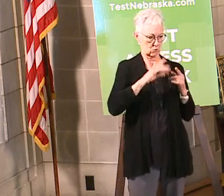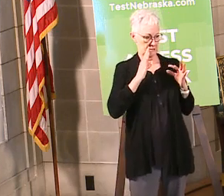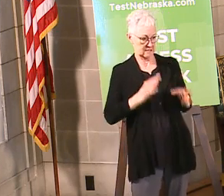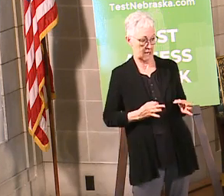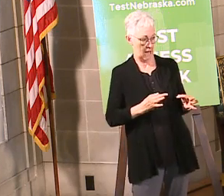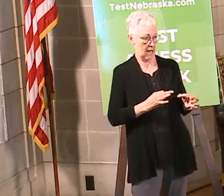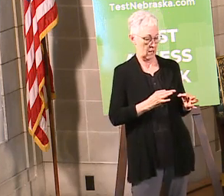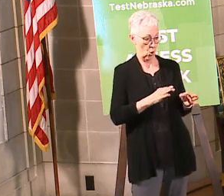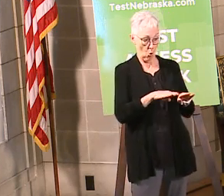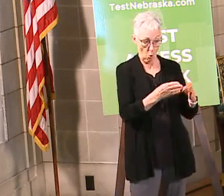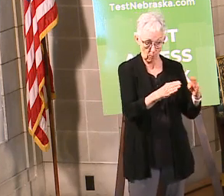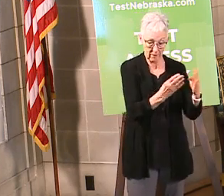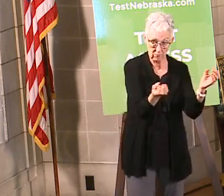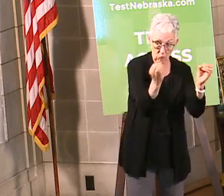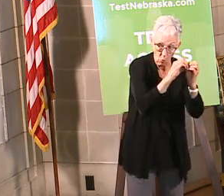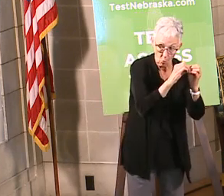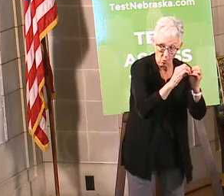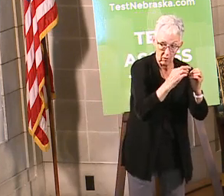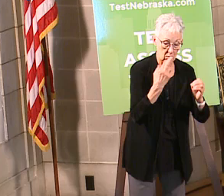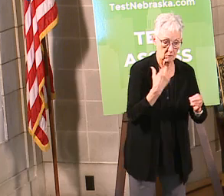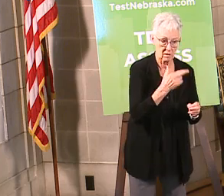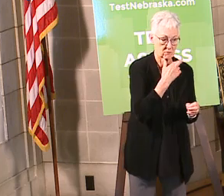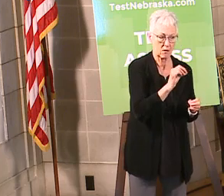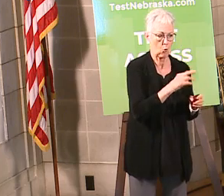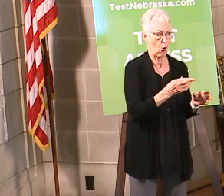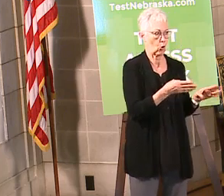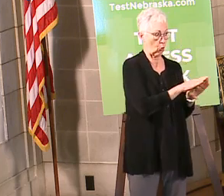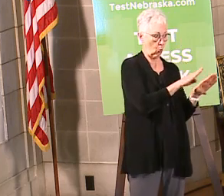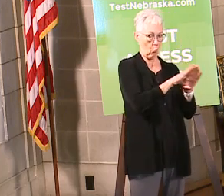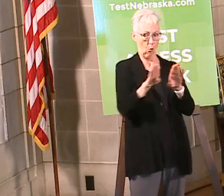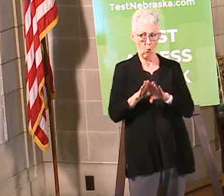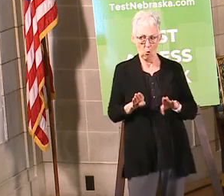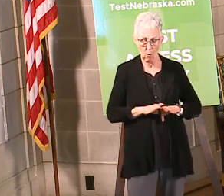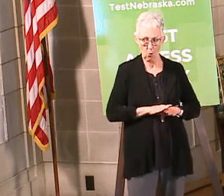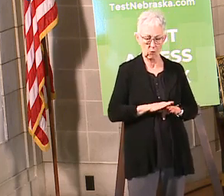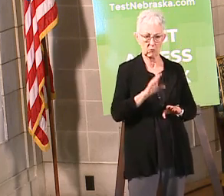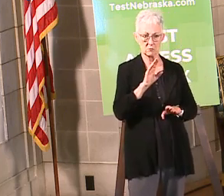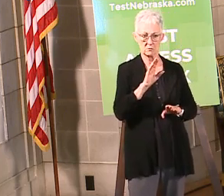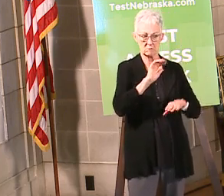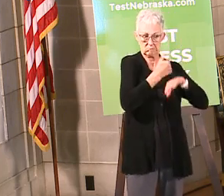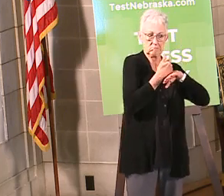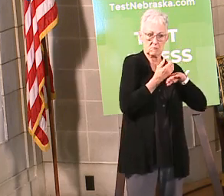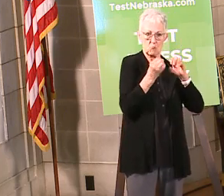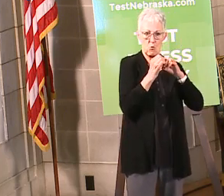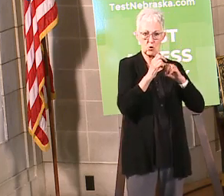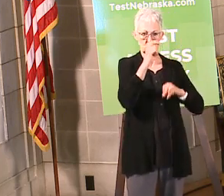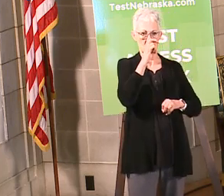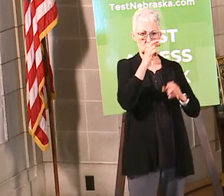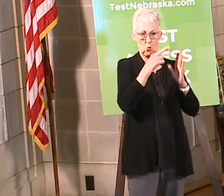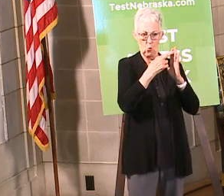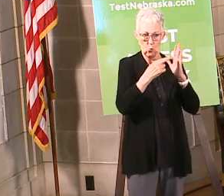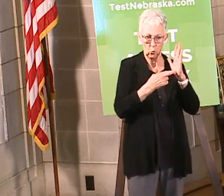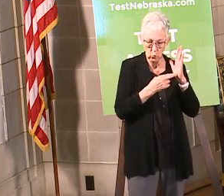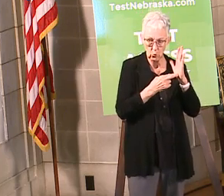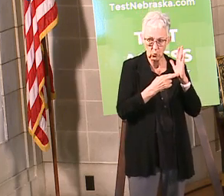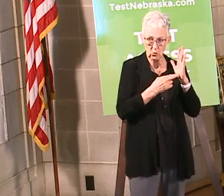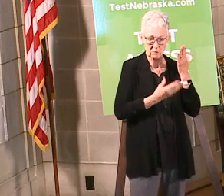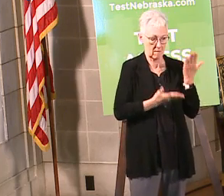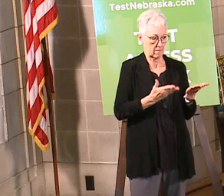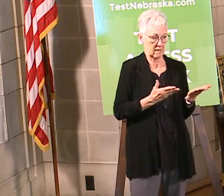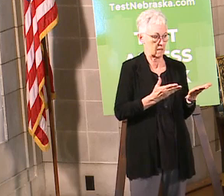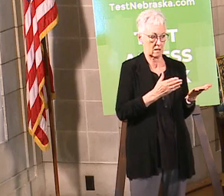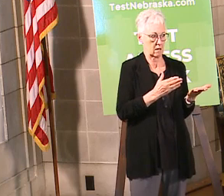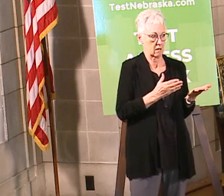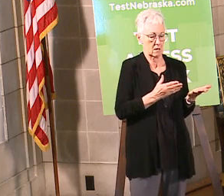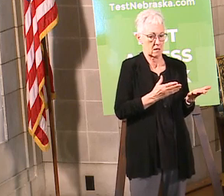so martha asked is what what number what capacity number are we going to start saying yes we're getting overloaded again and maybe not having the capacity